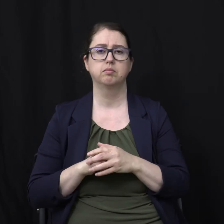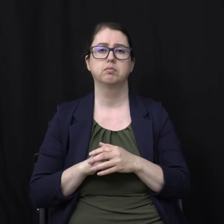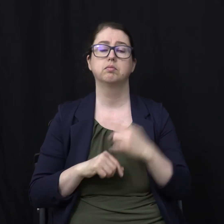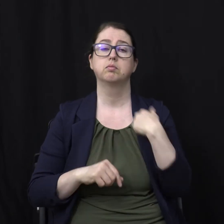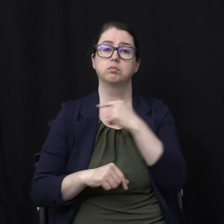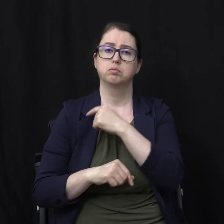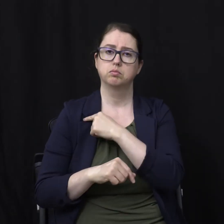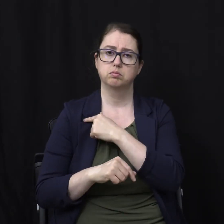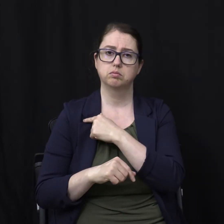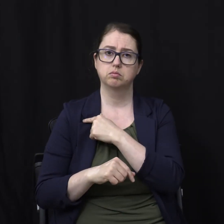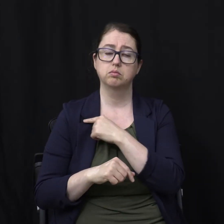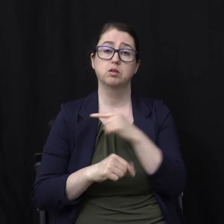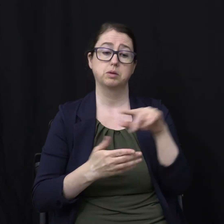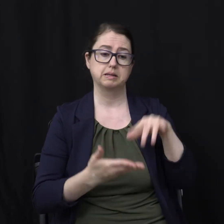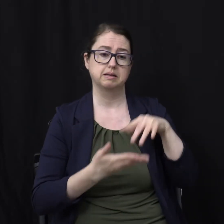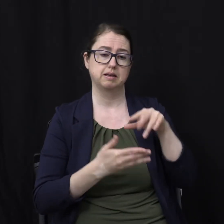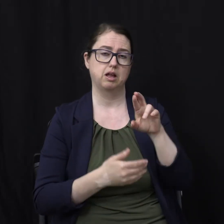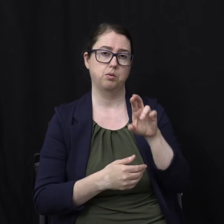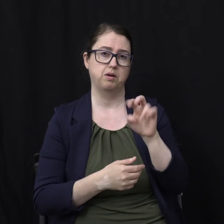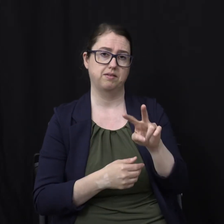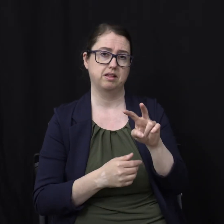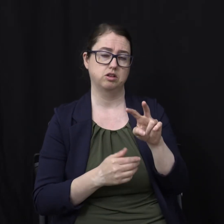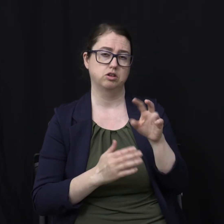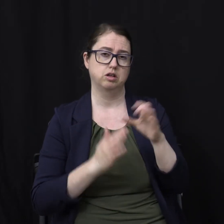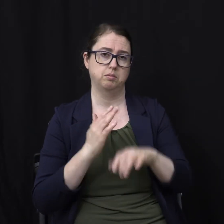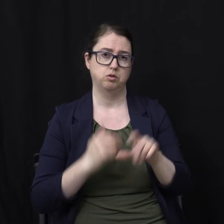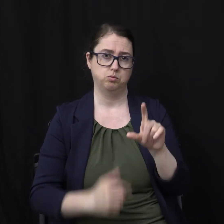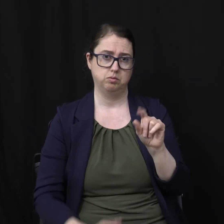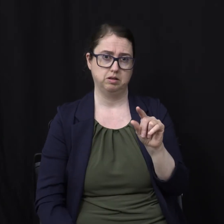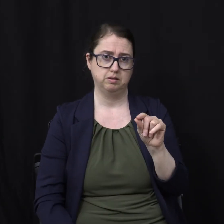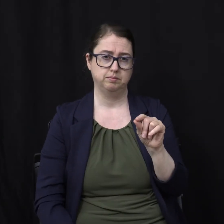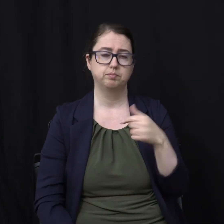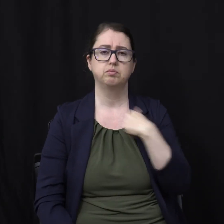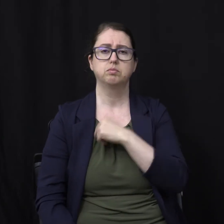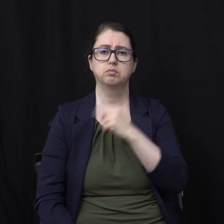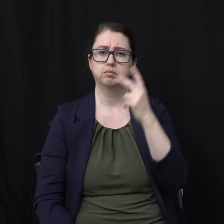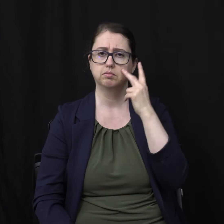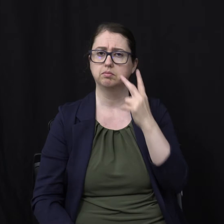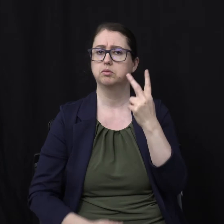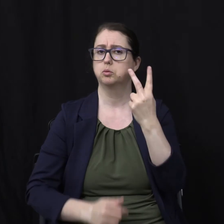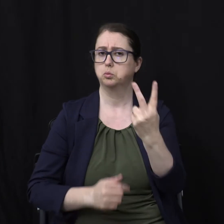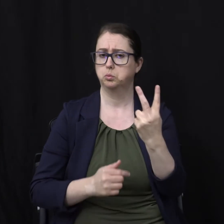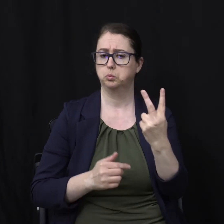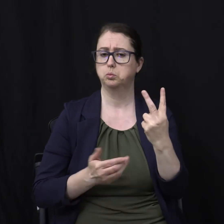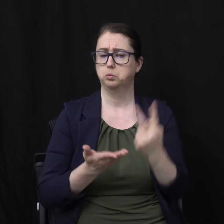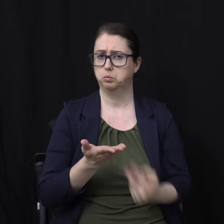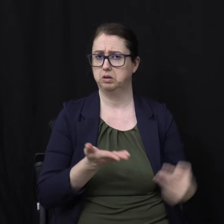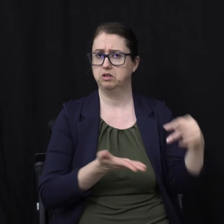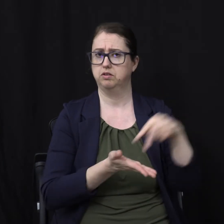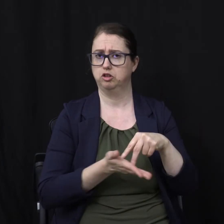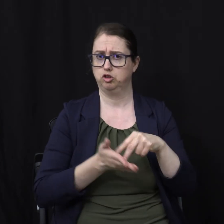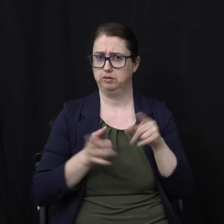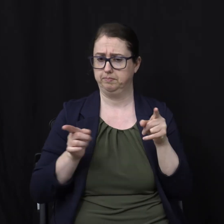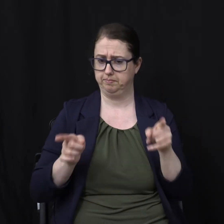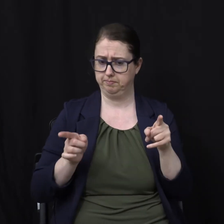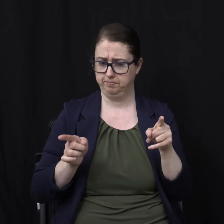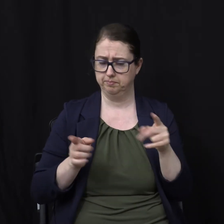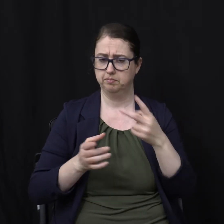Revelation chapter 20 Which you can turn to right now We're going to see That these two resurrections Are separated By a